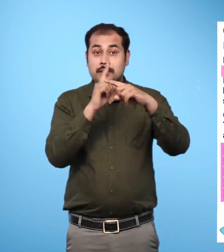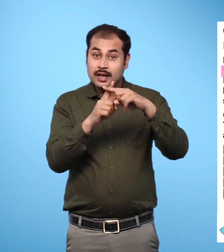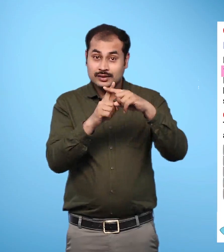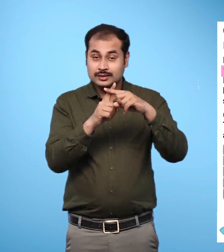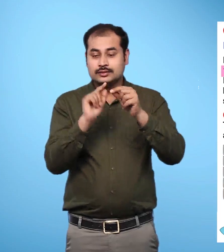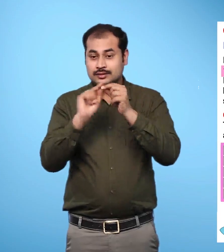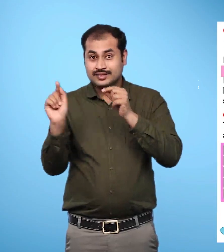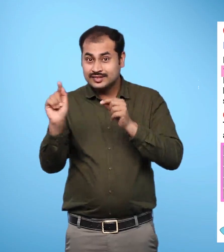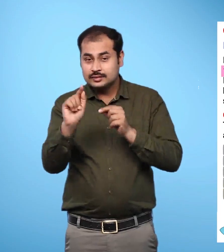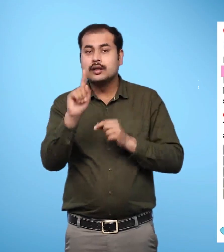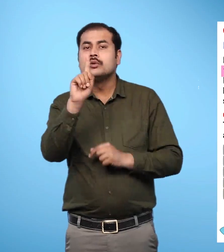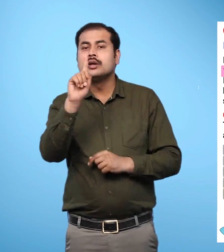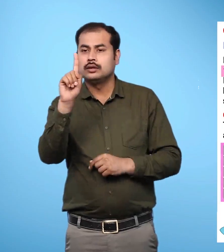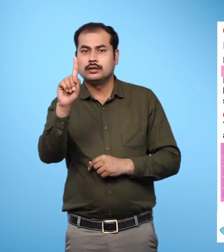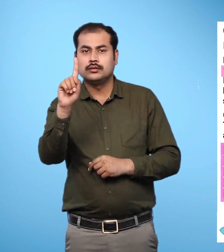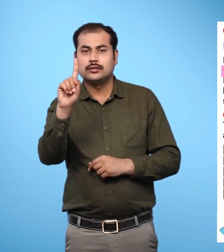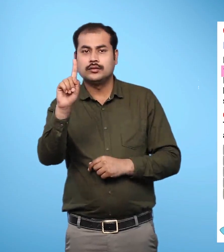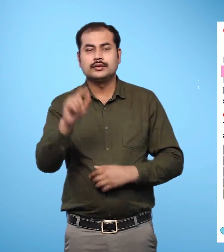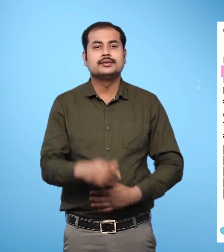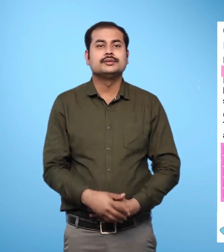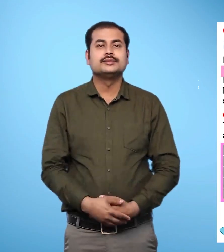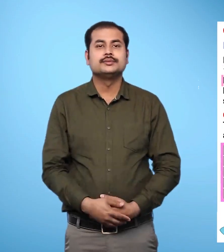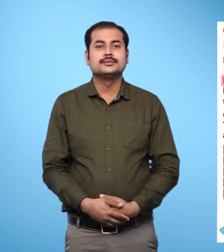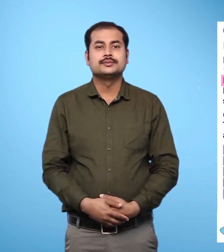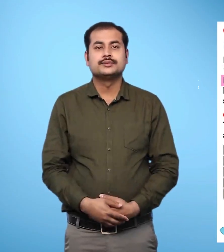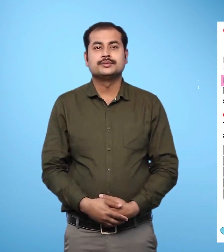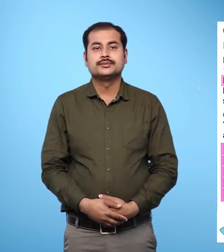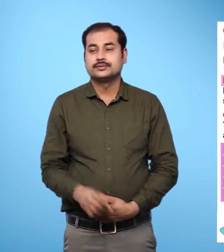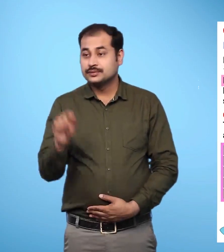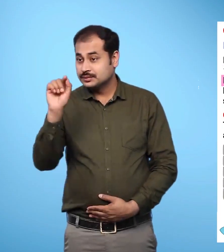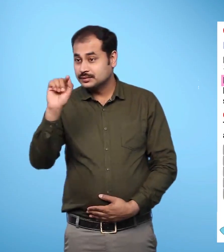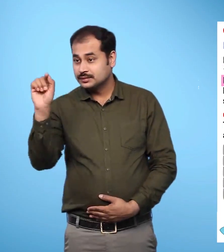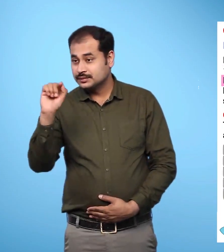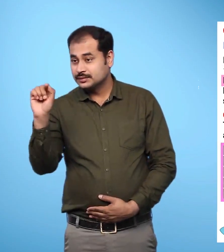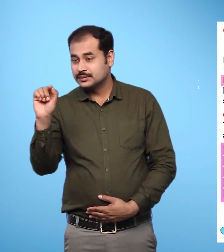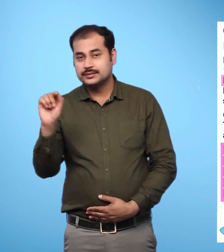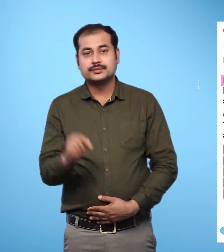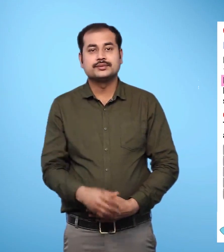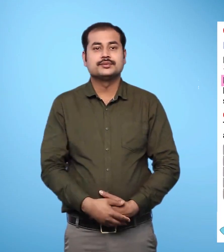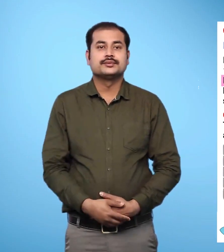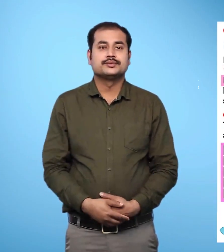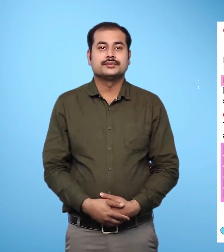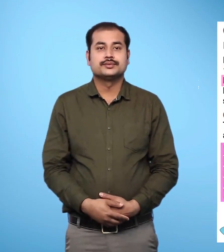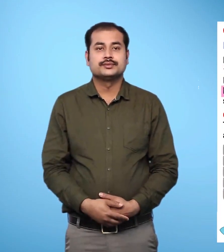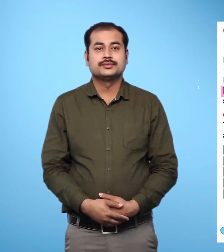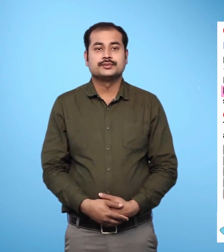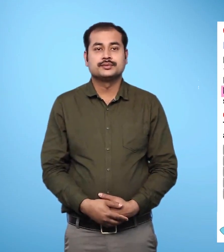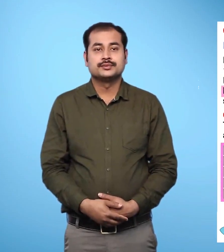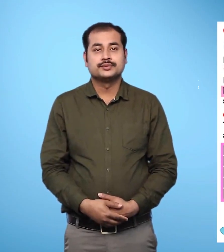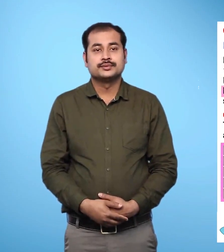matchstick with a plus sign in between. Equal to sign is shown on the right hand side of